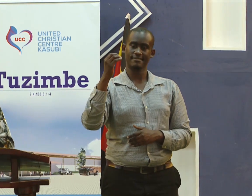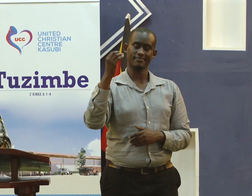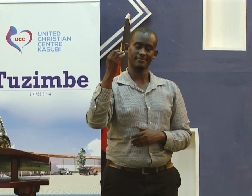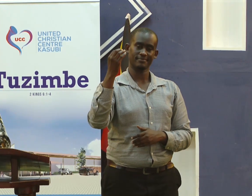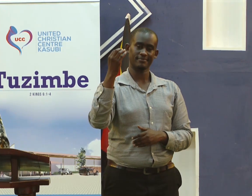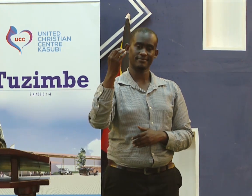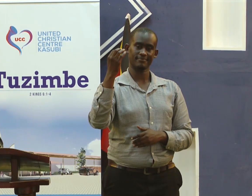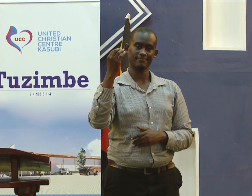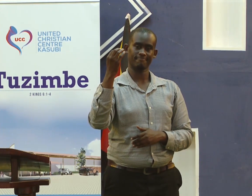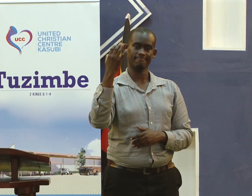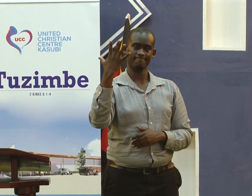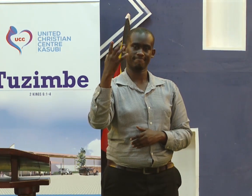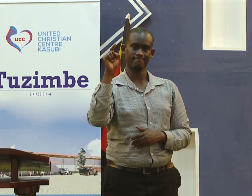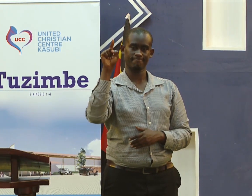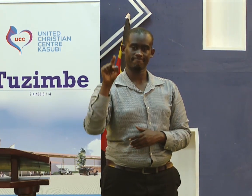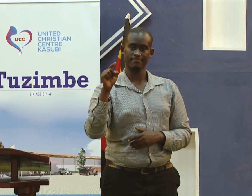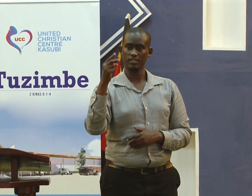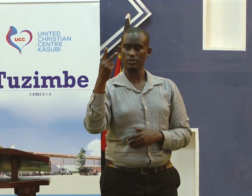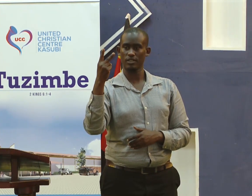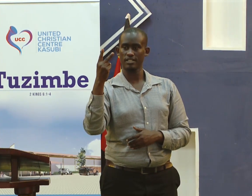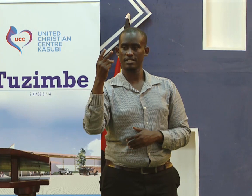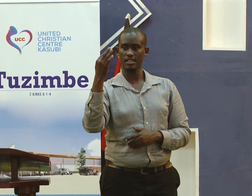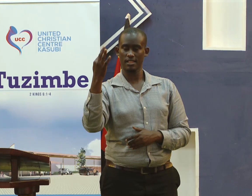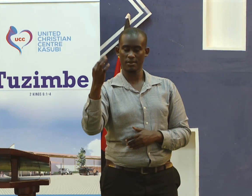1 Thessalonians 5 verse 23.